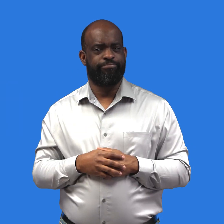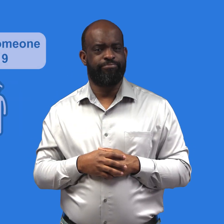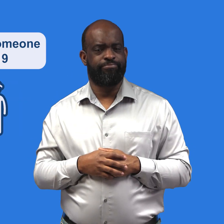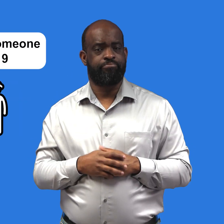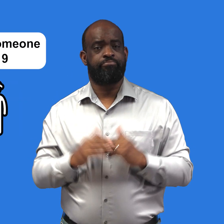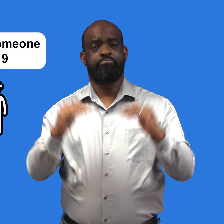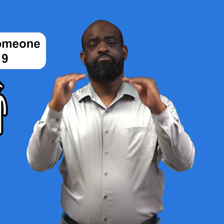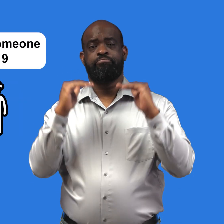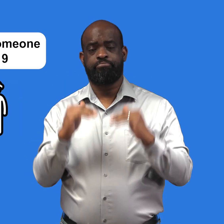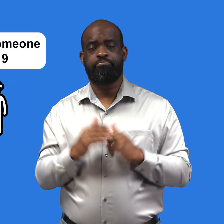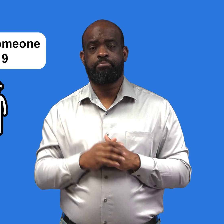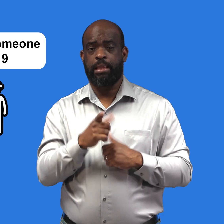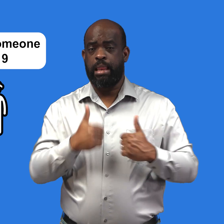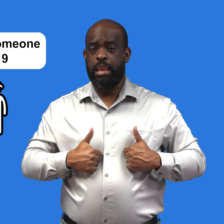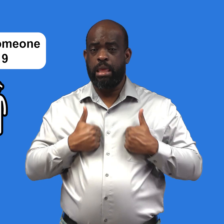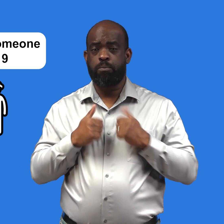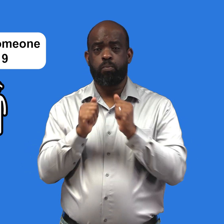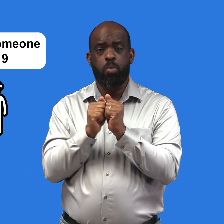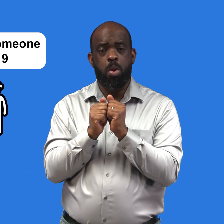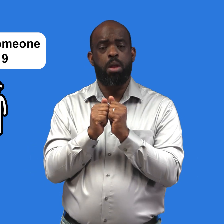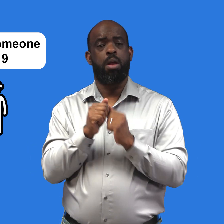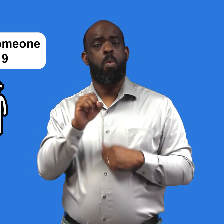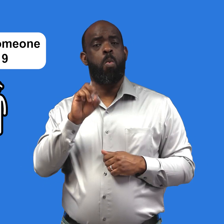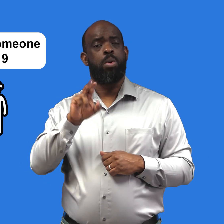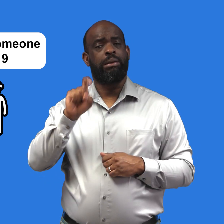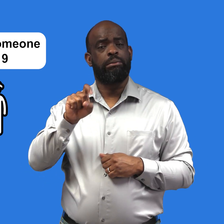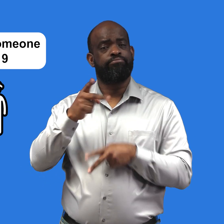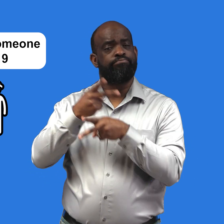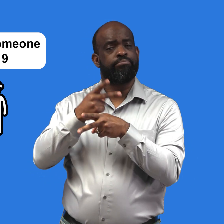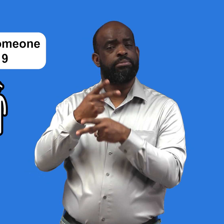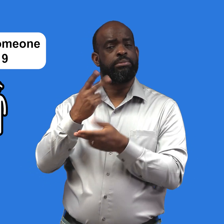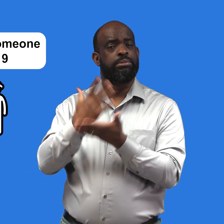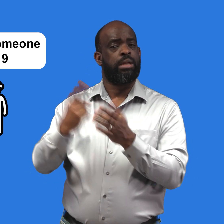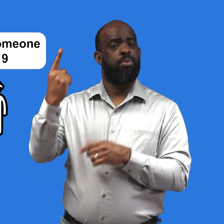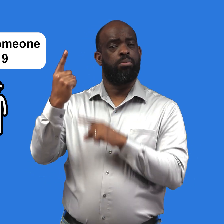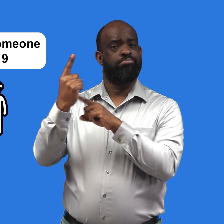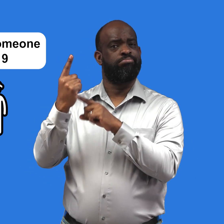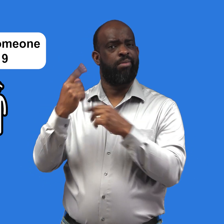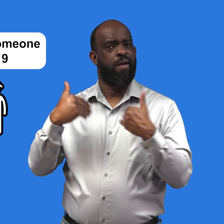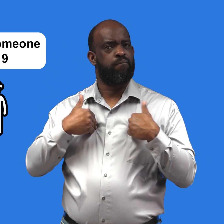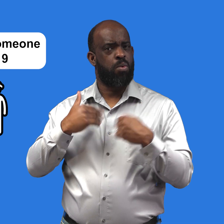If you live with or need to care for someone who has COVID-19,